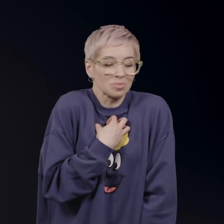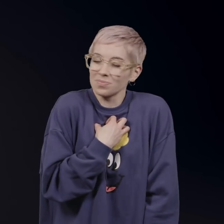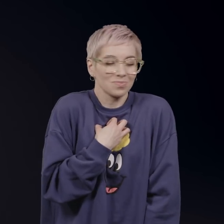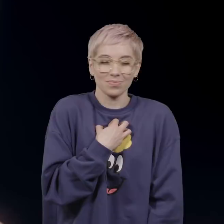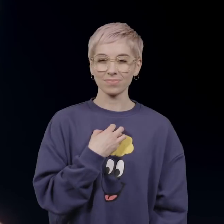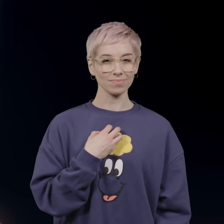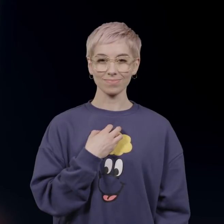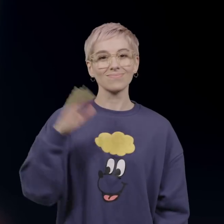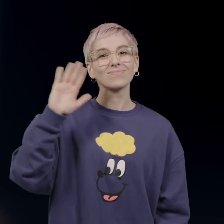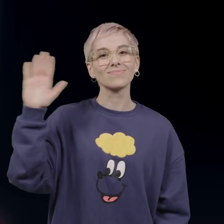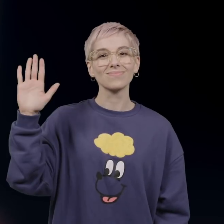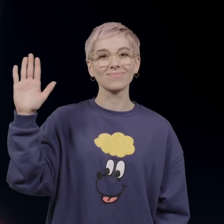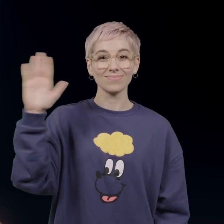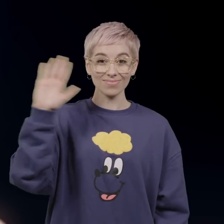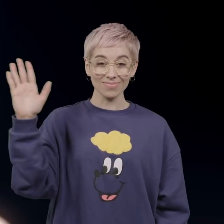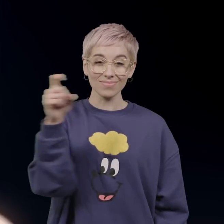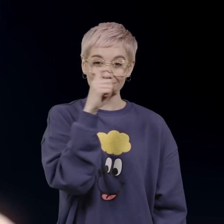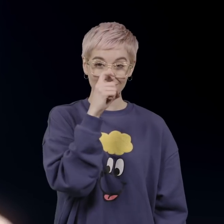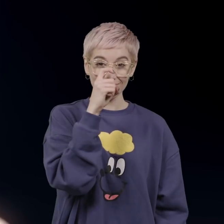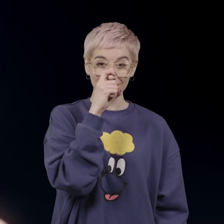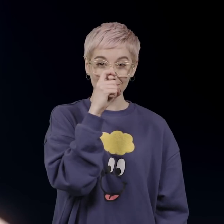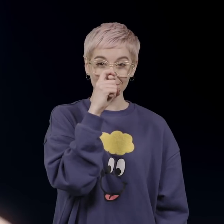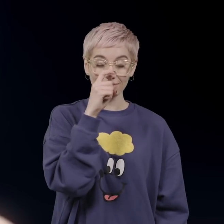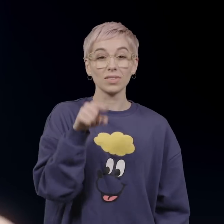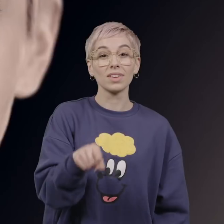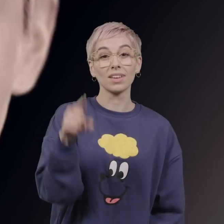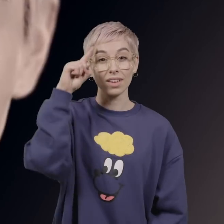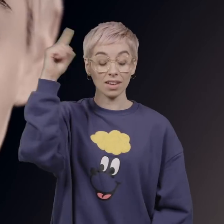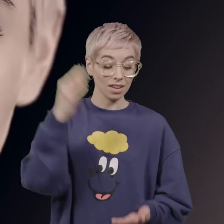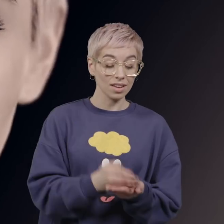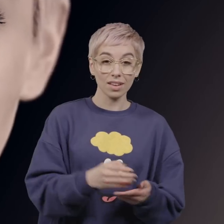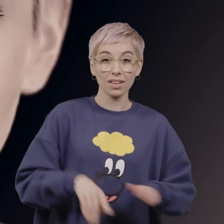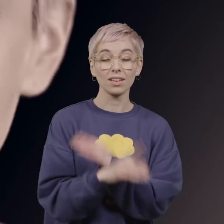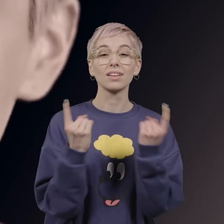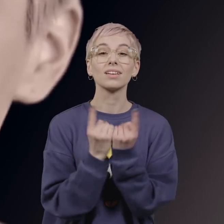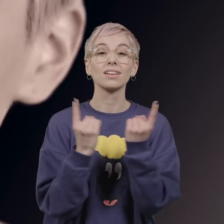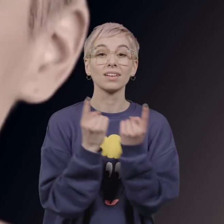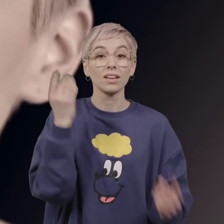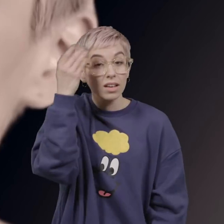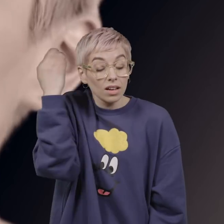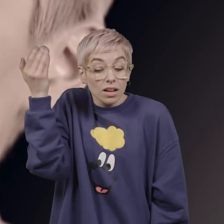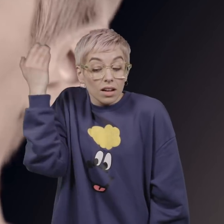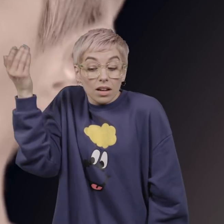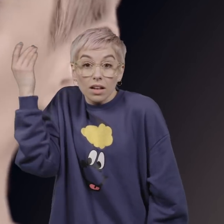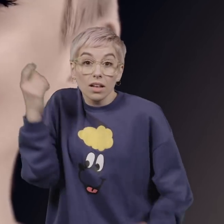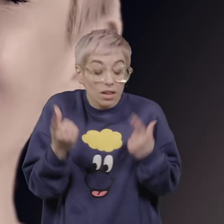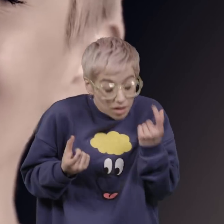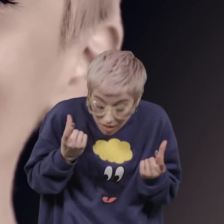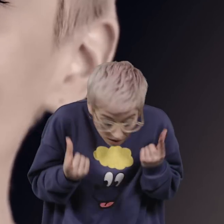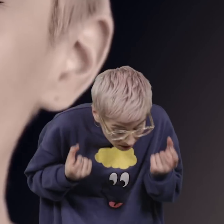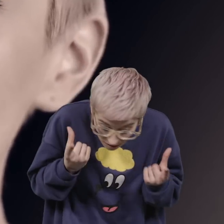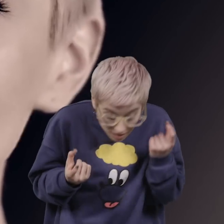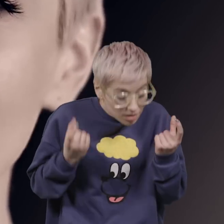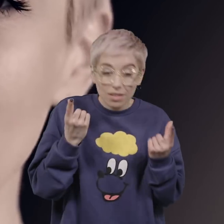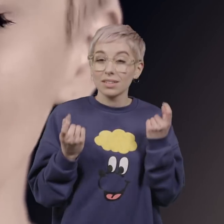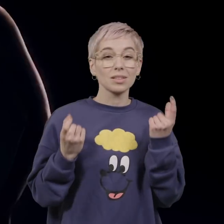fear? Hey, hey sister, do you believe in the things we dreamt, we